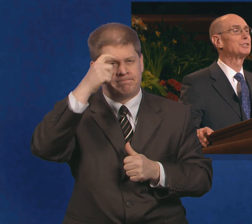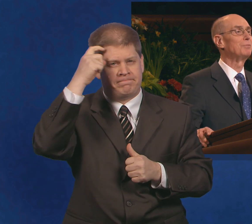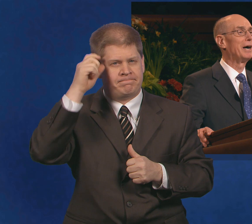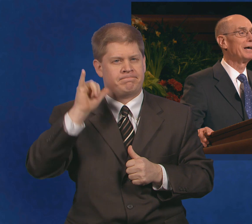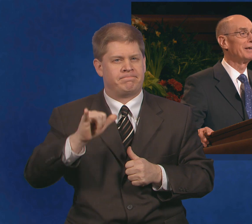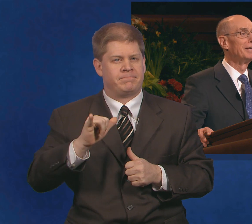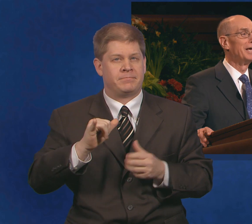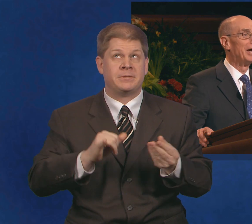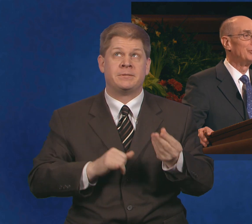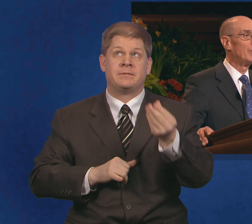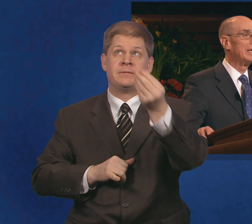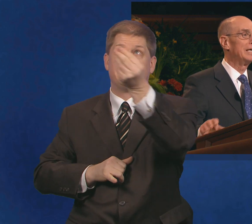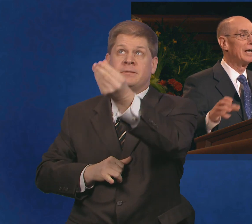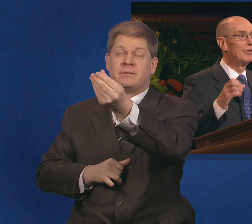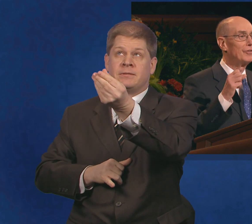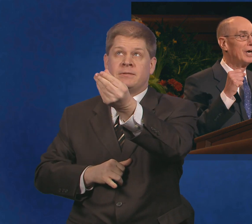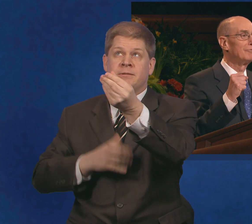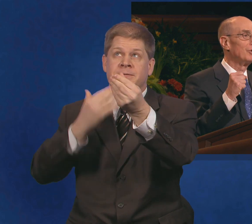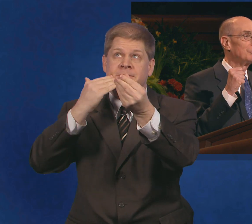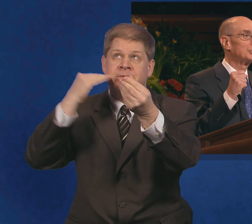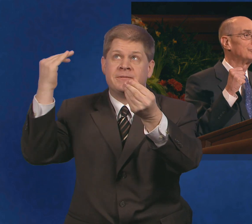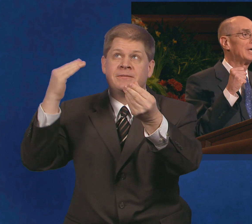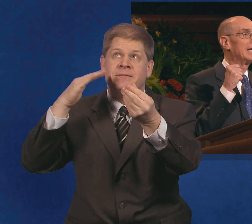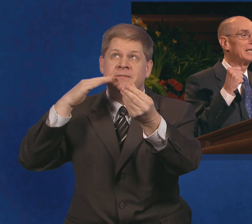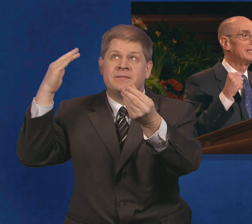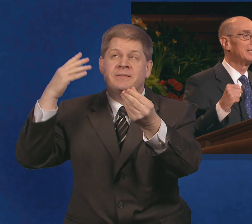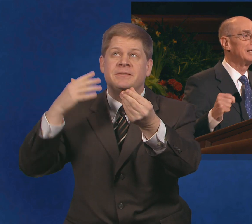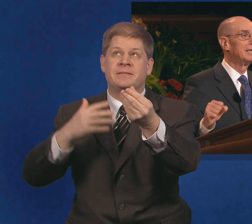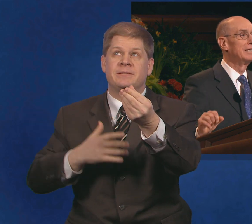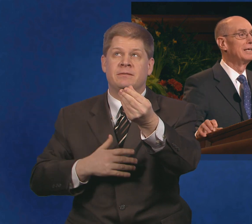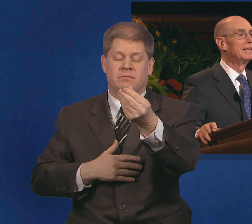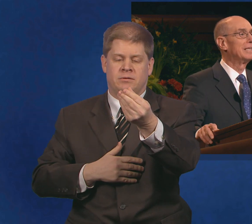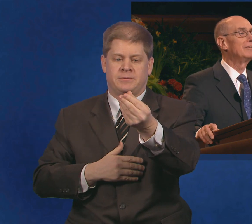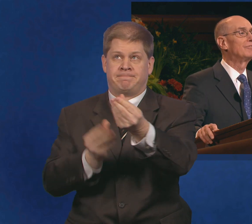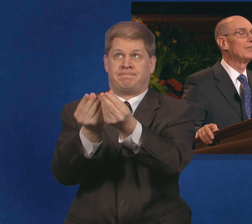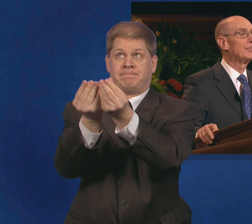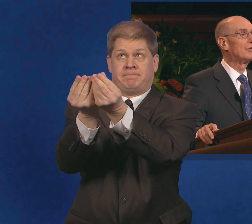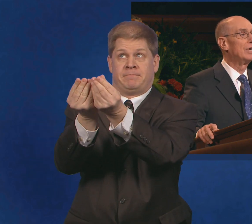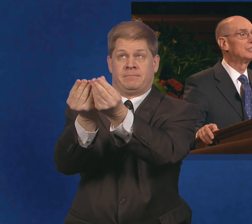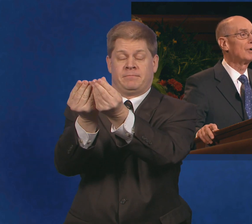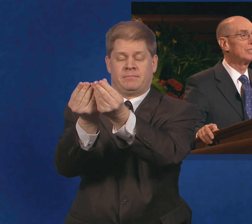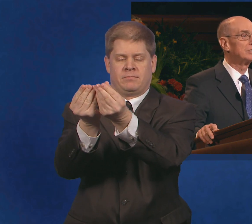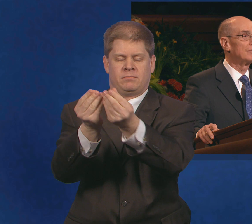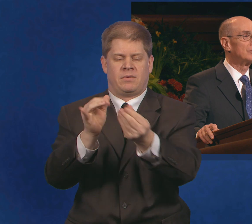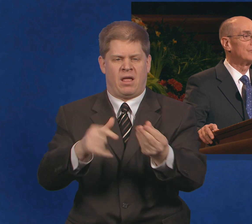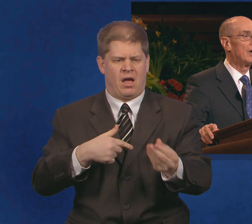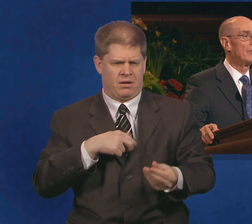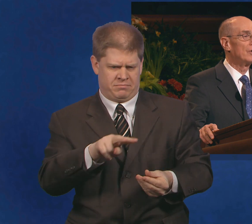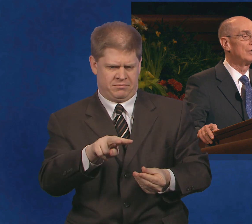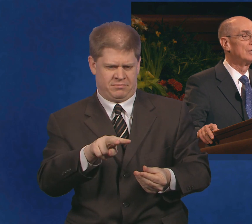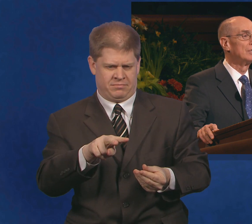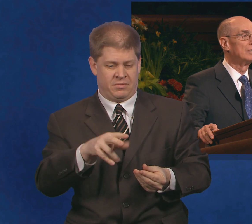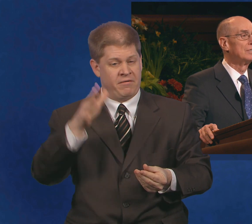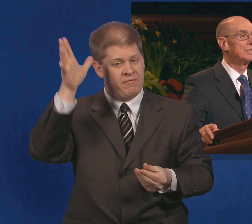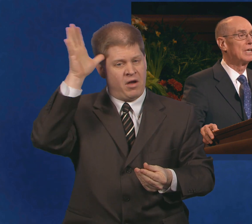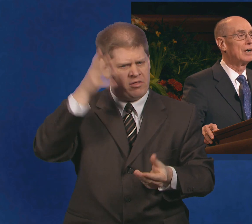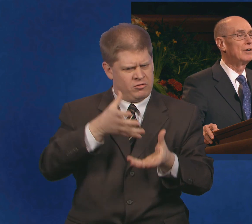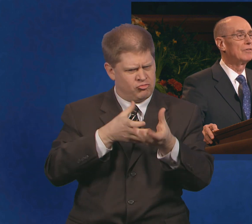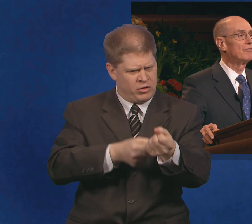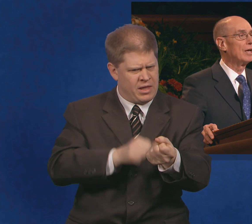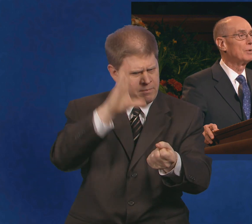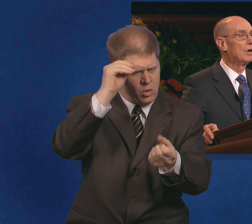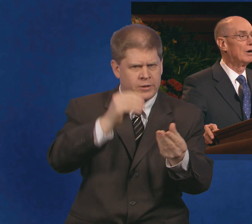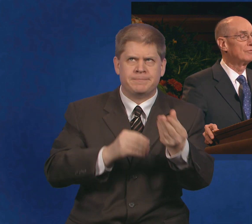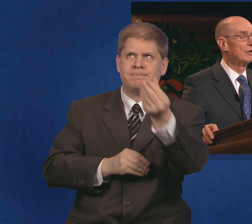tell from his smile and the way he held the envelope so tightly that he felt the great trust of his father to